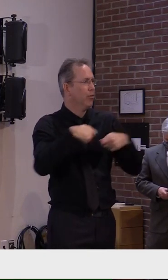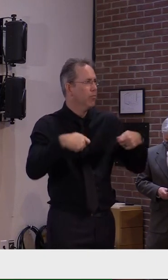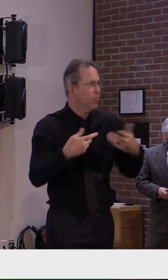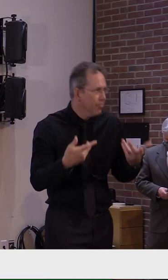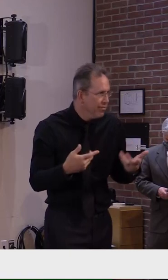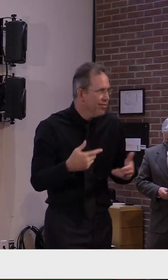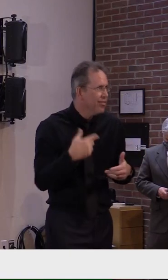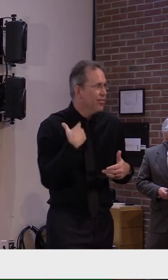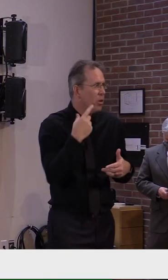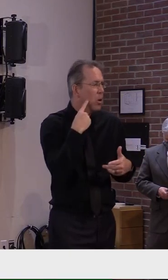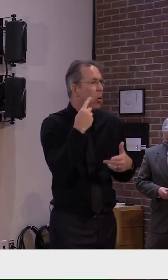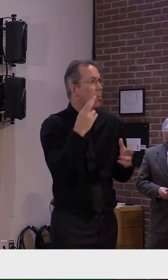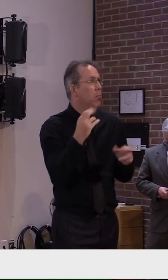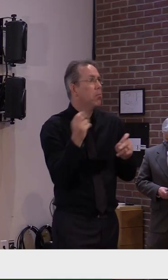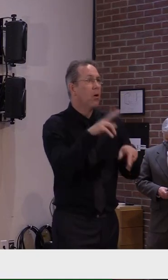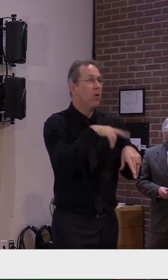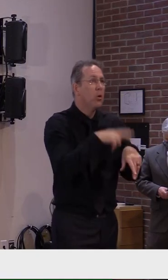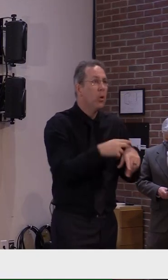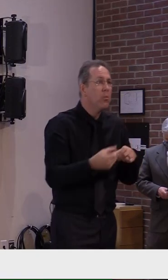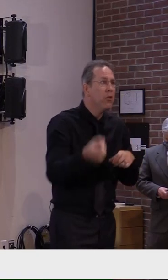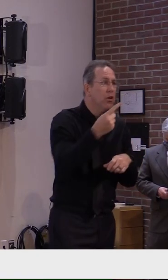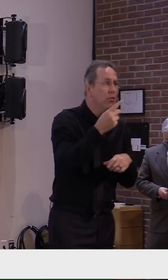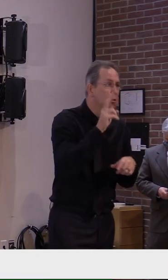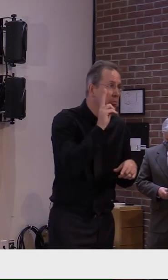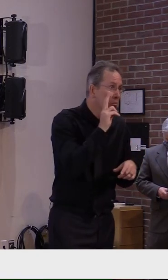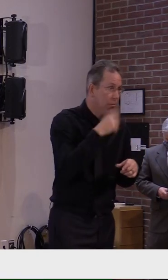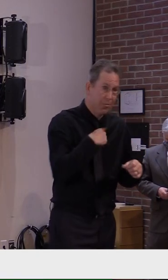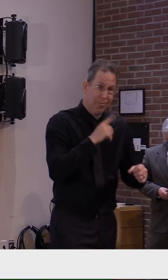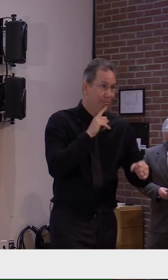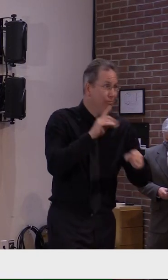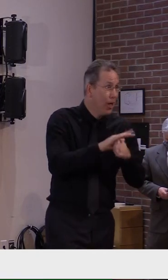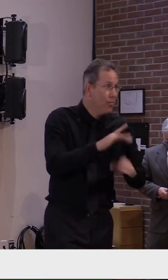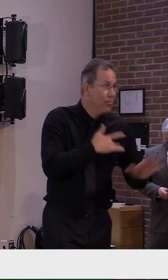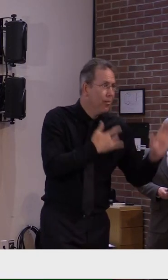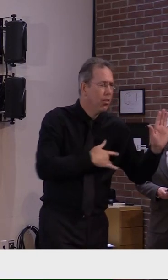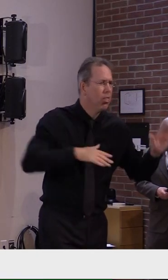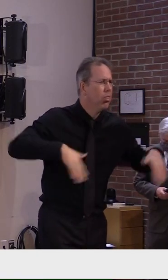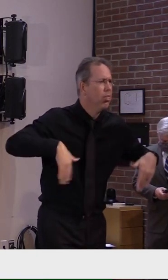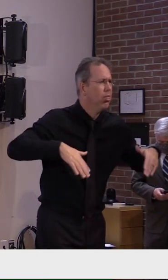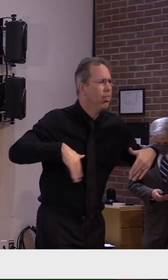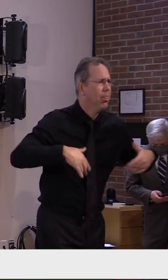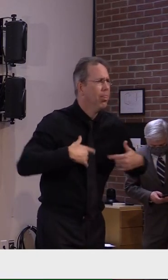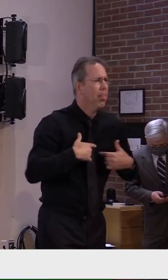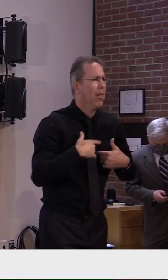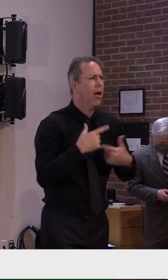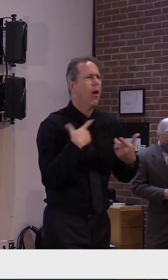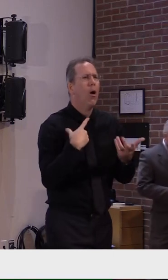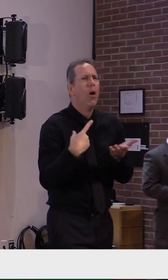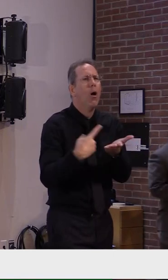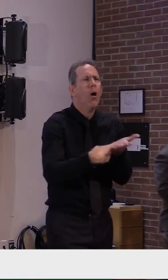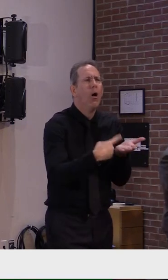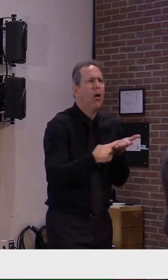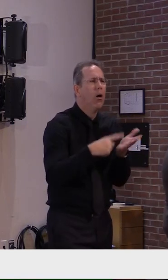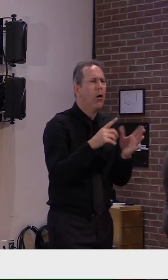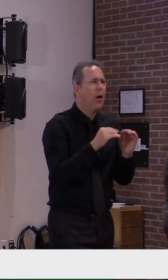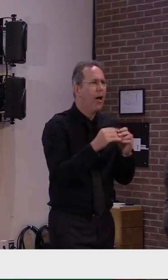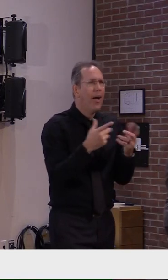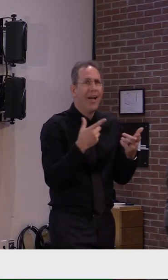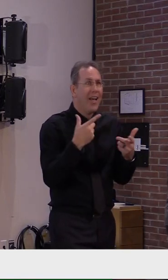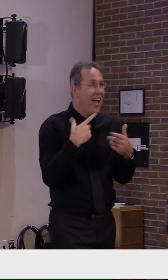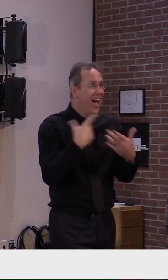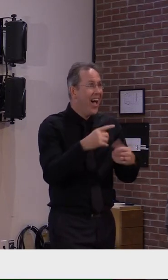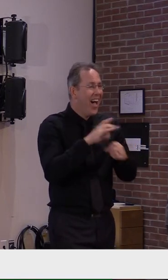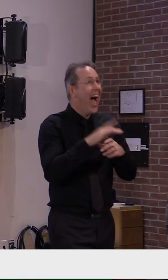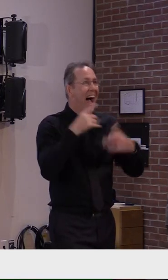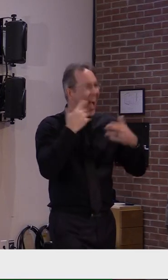that out to people and say, just get to the spring and you'll be fine and then turn out to, uh, disappoint them. So I'm not going to